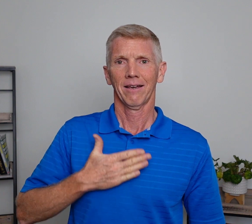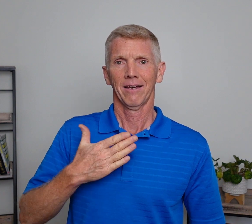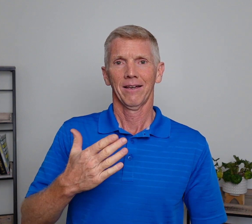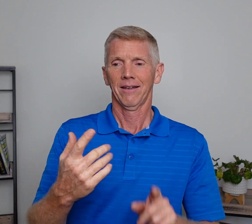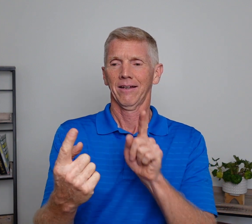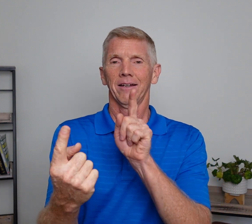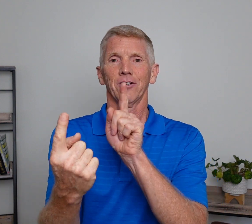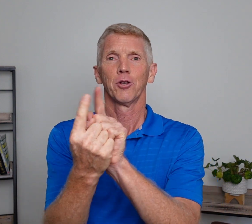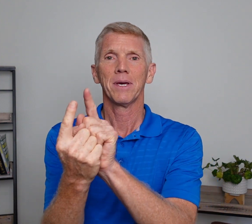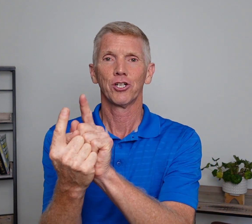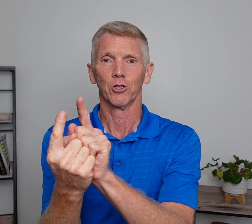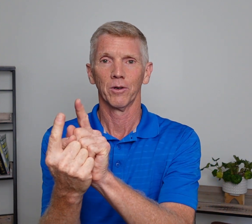Happy to meet you.